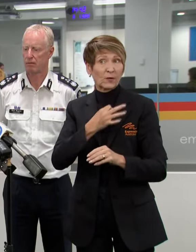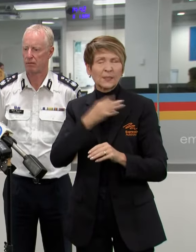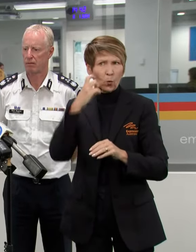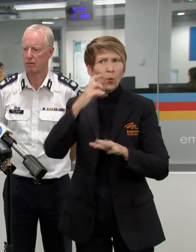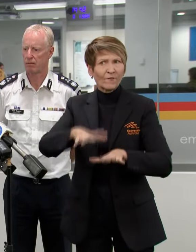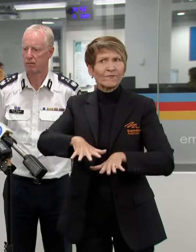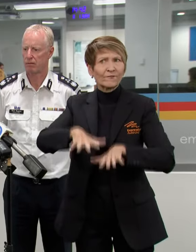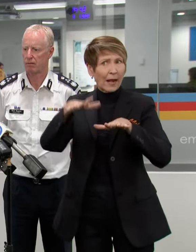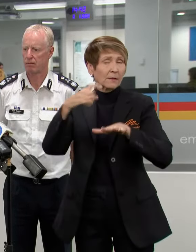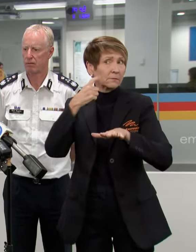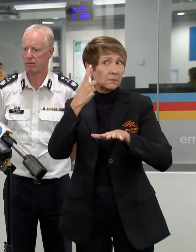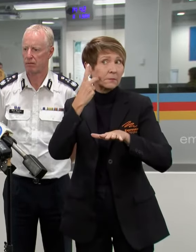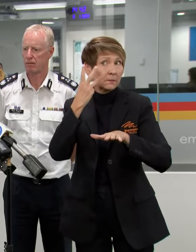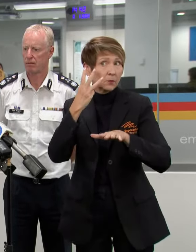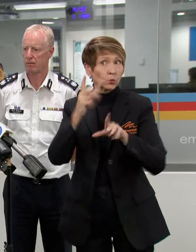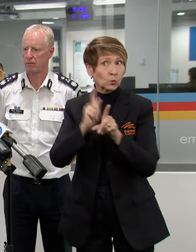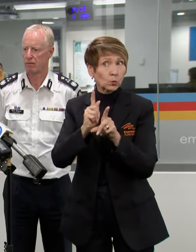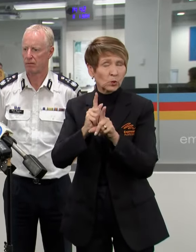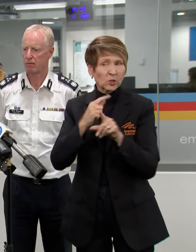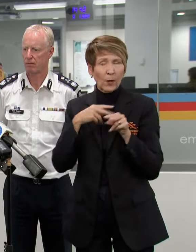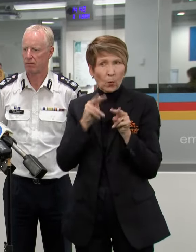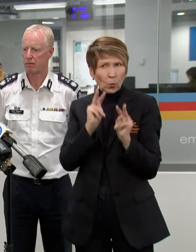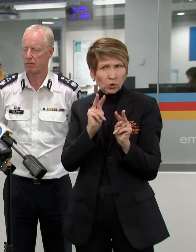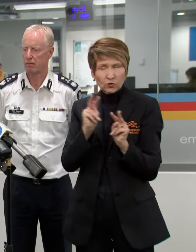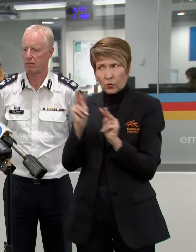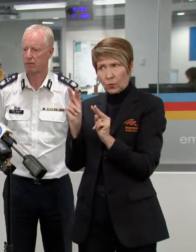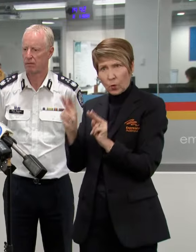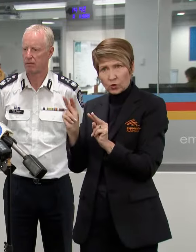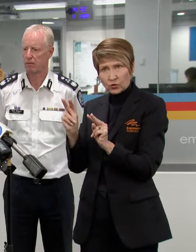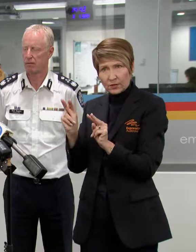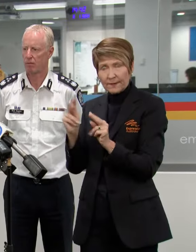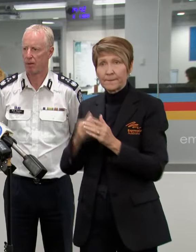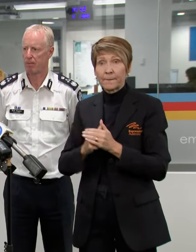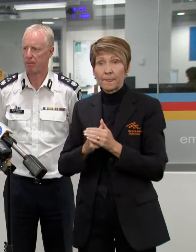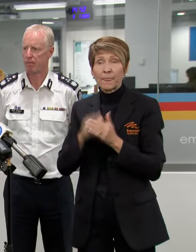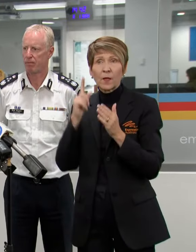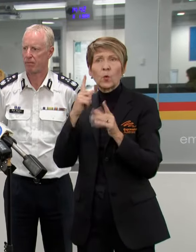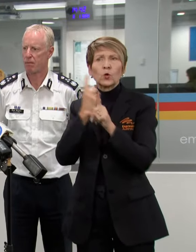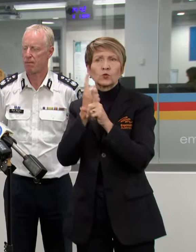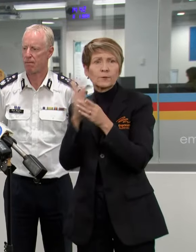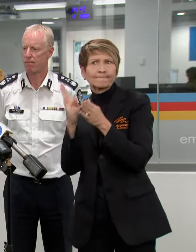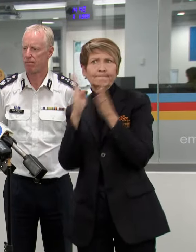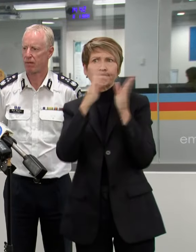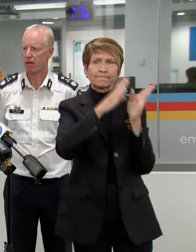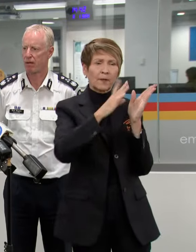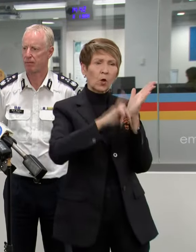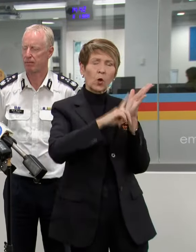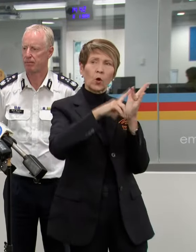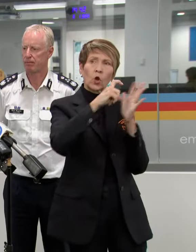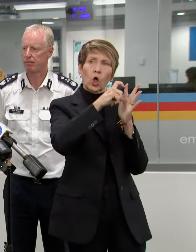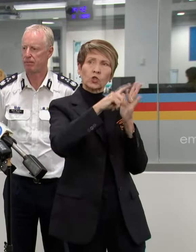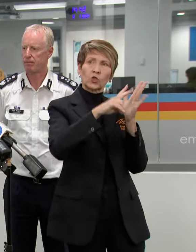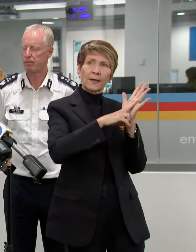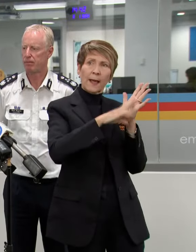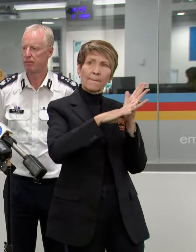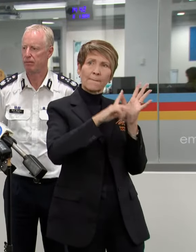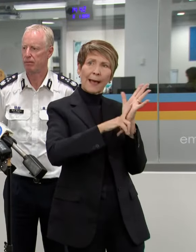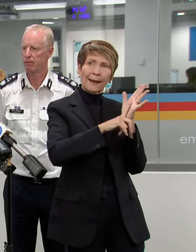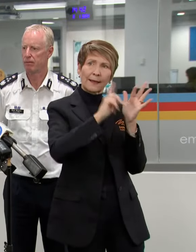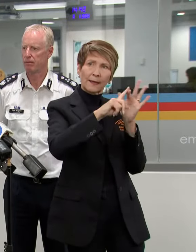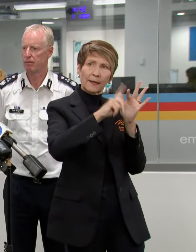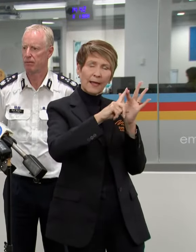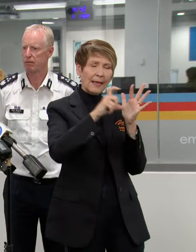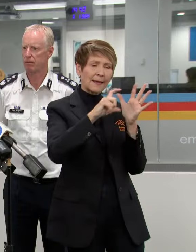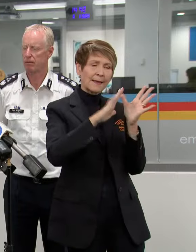and that is still being assessed. I'm now going to move across to the Lodden Mallee catchments. In particular, the Kampaspe